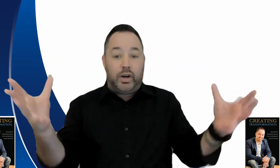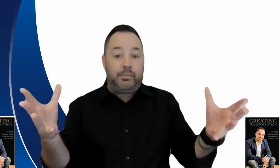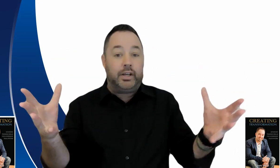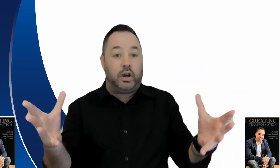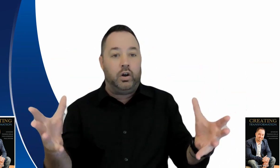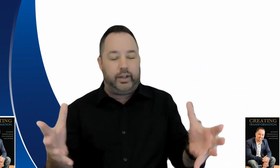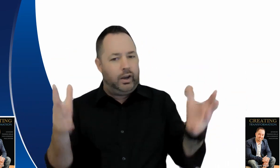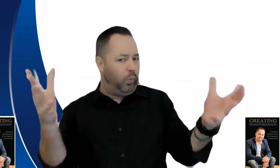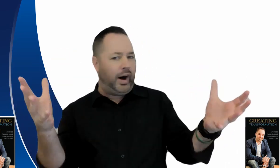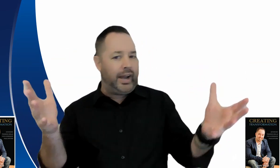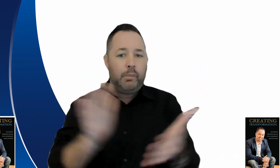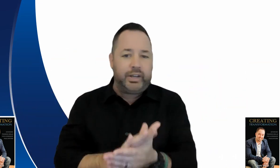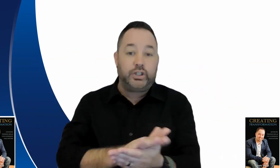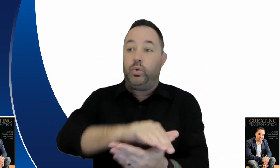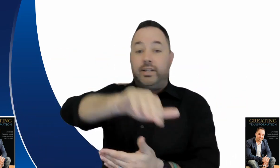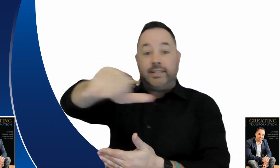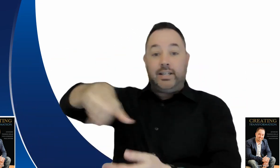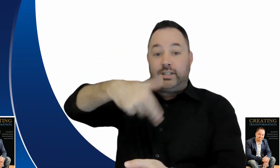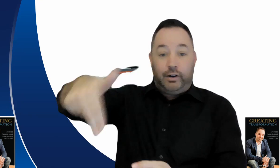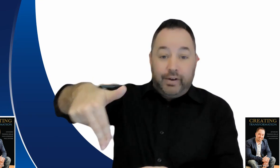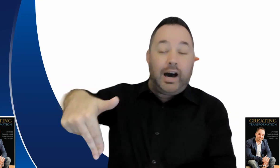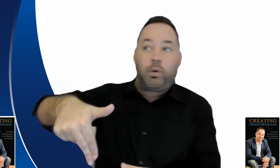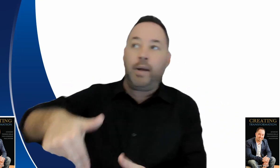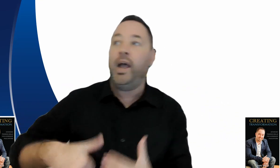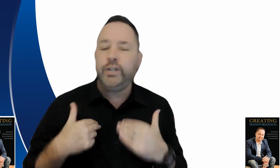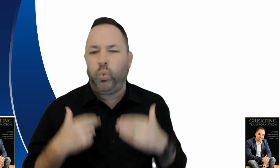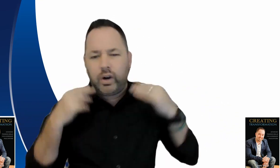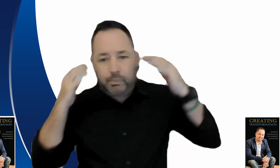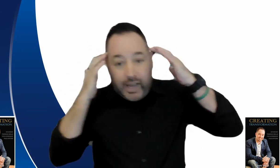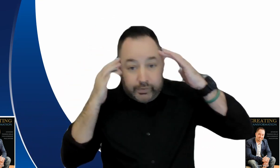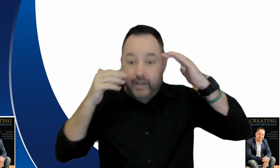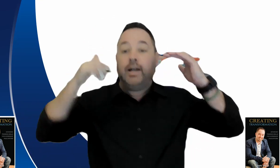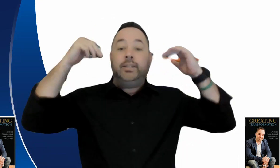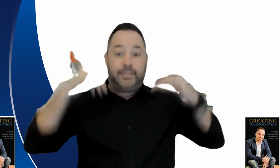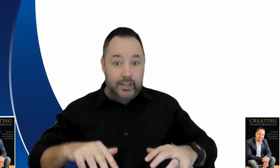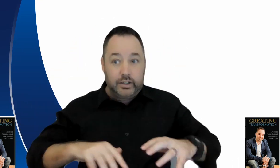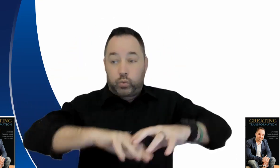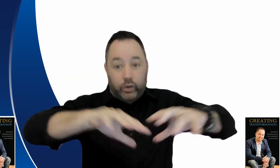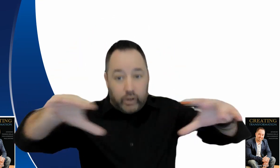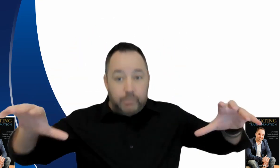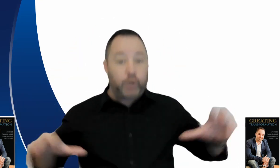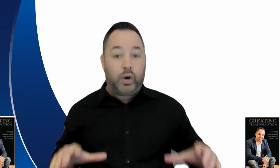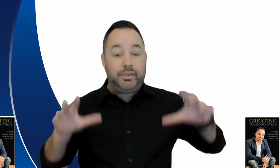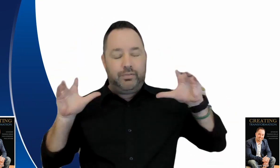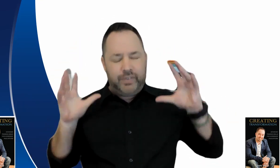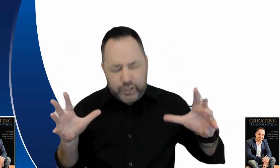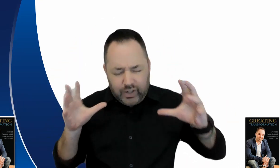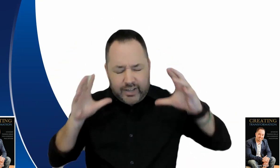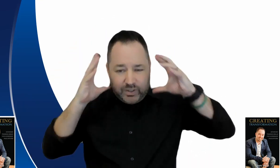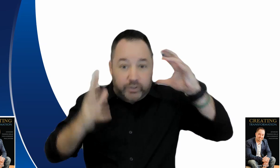20 minutes early why you want to set yourself up right you want to be able to sit in the room you want to be visualizing